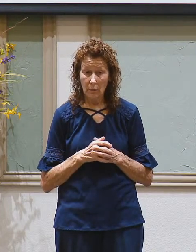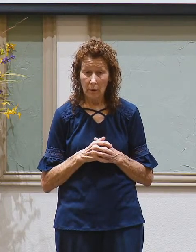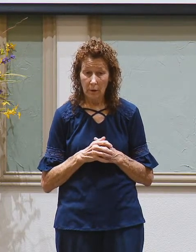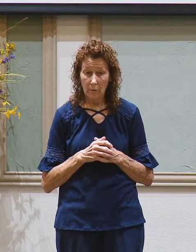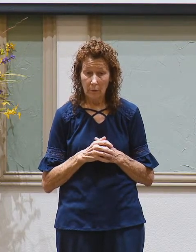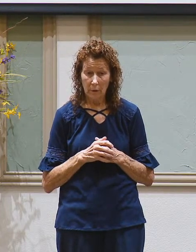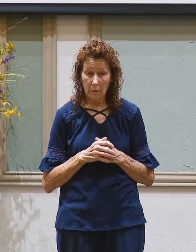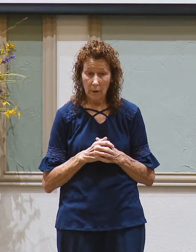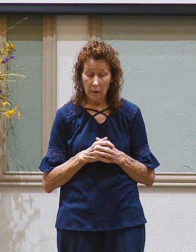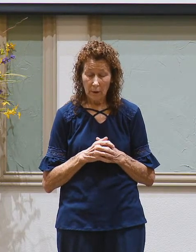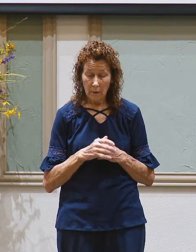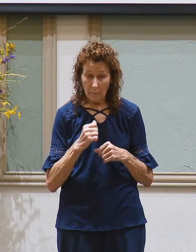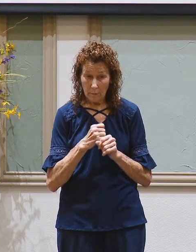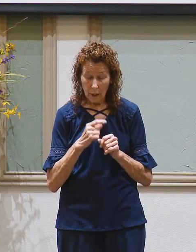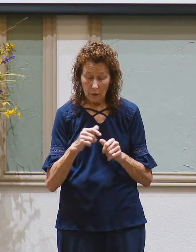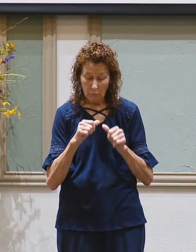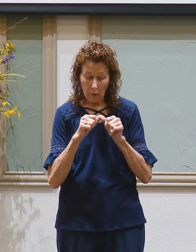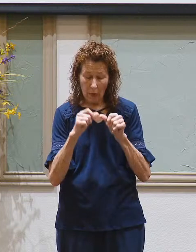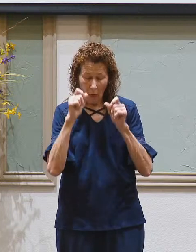never keep you up at night.